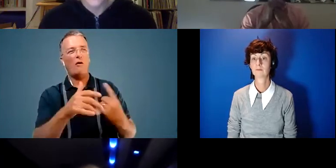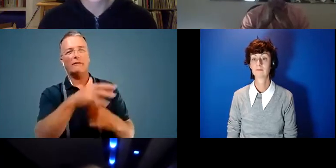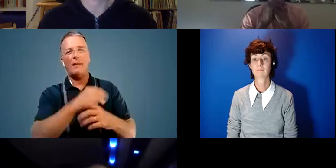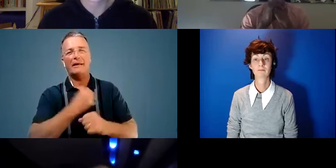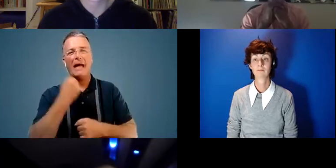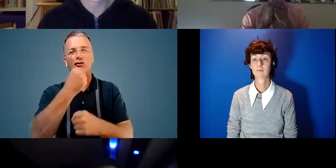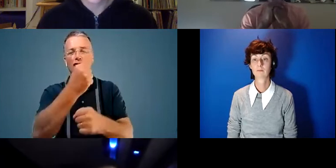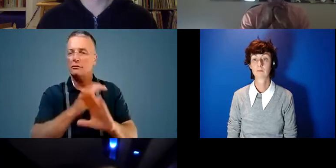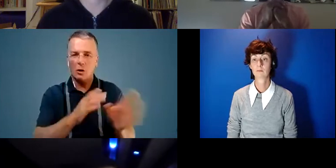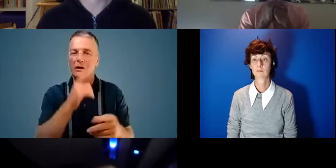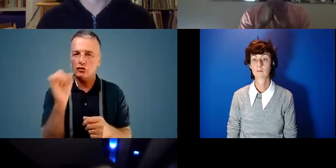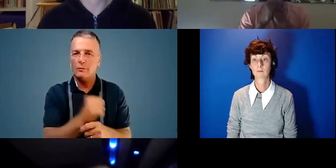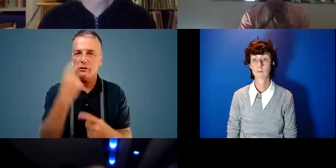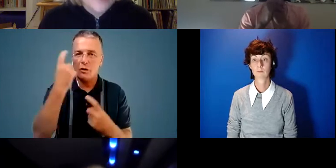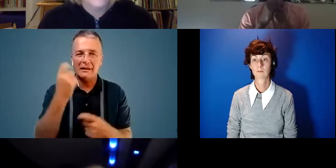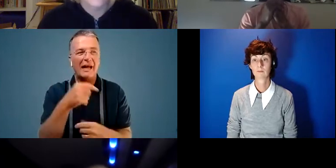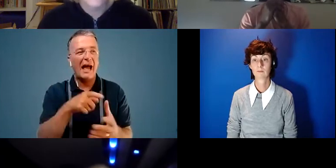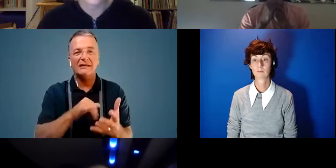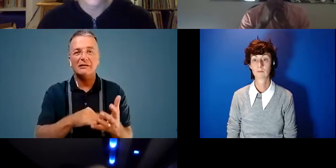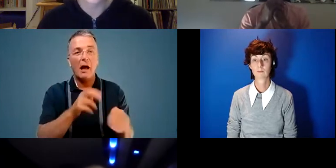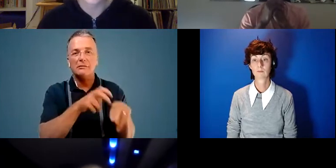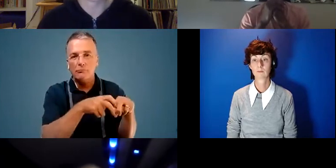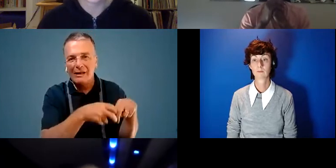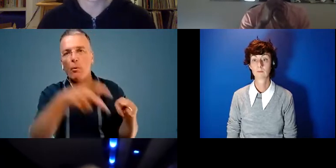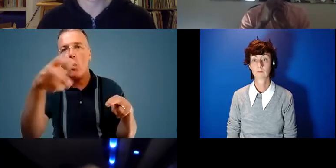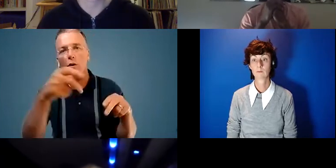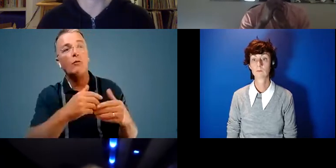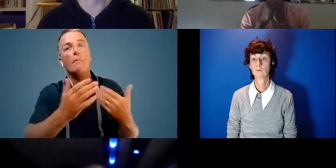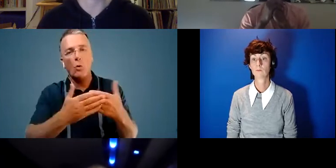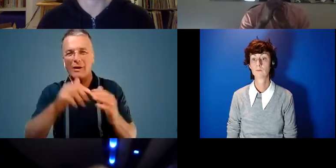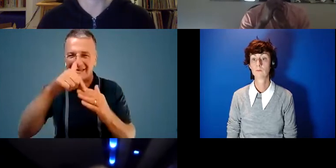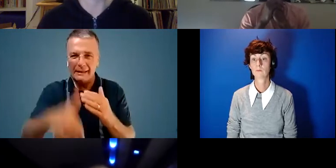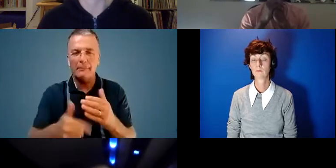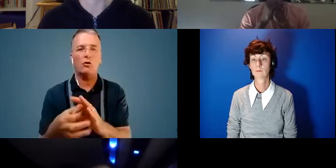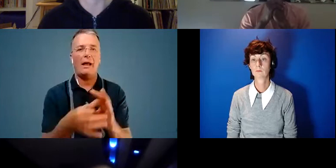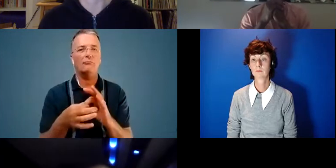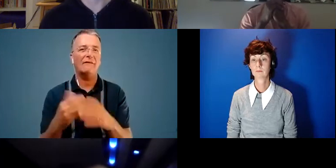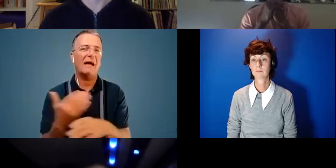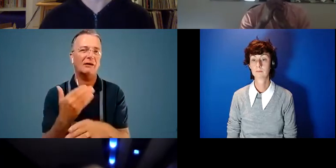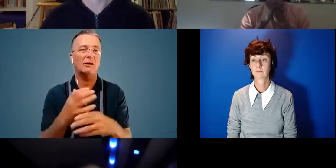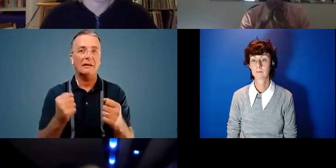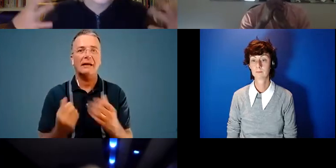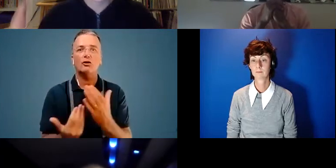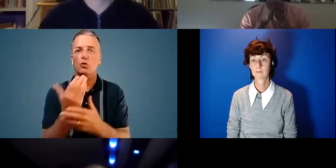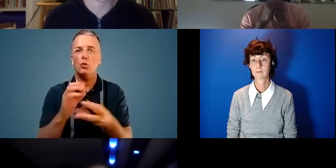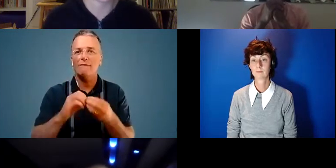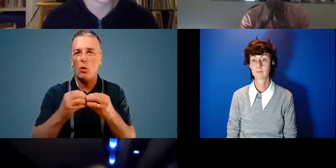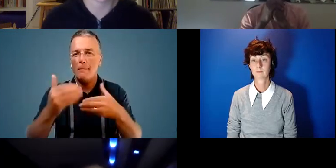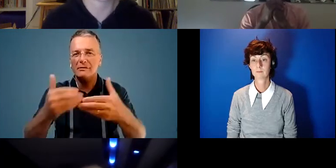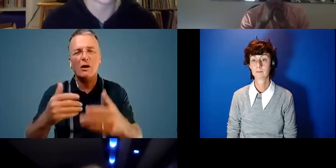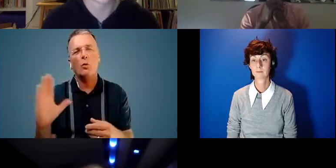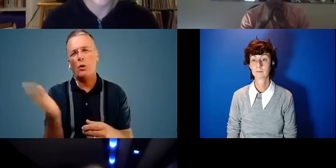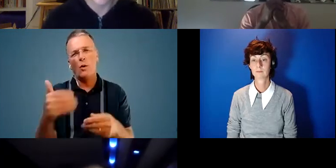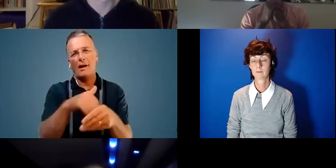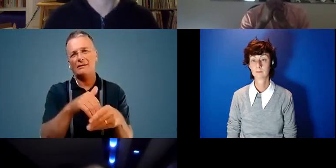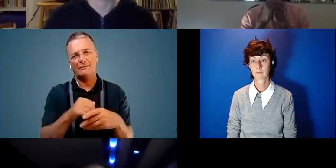it actually should be considered as a kind of springboard for longer term, deeper, more collaborative action that takes new forms, where we're all kind of participants